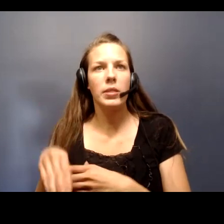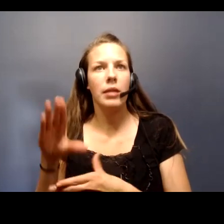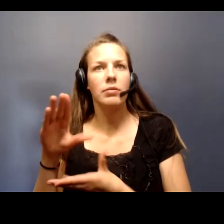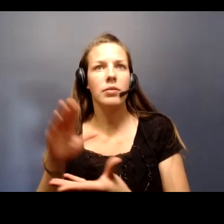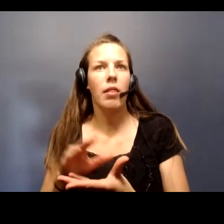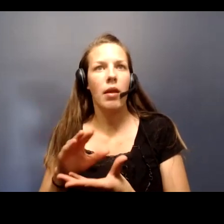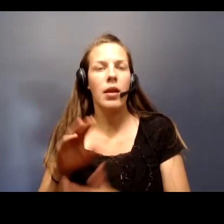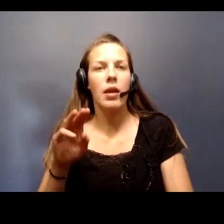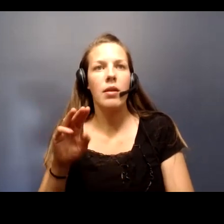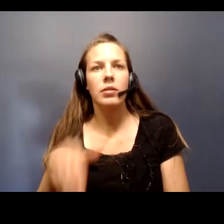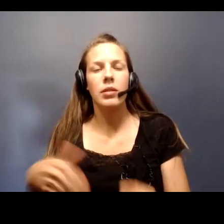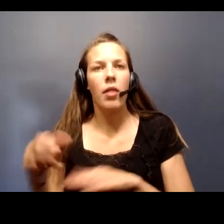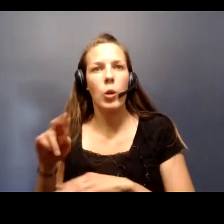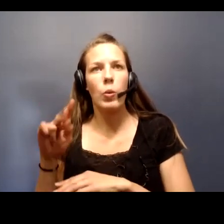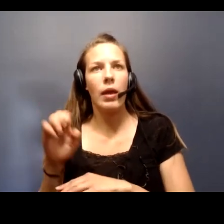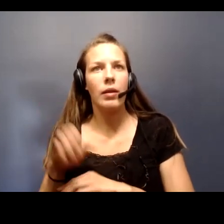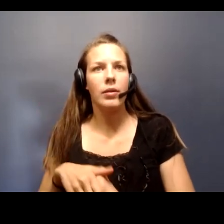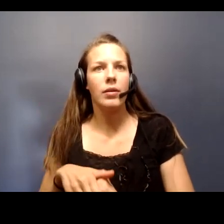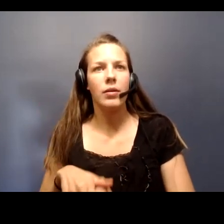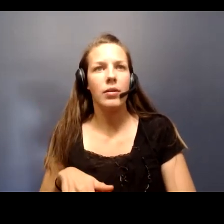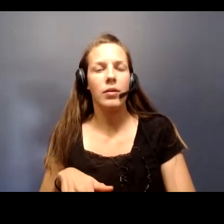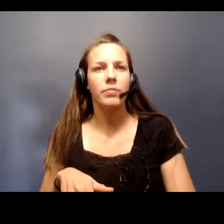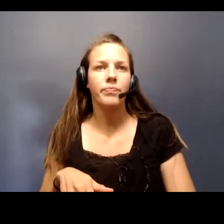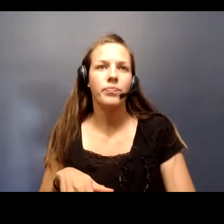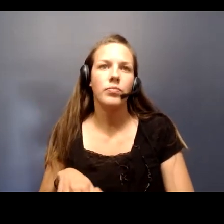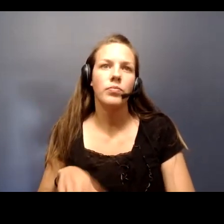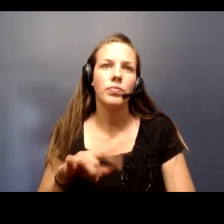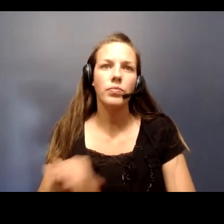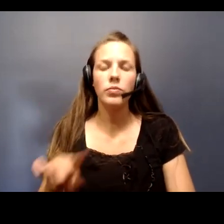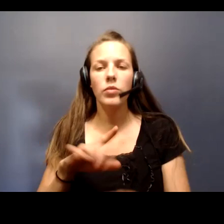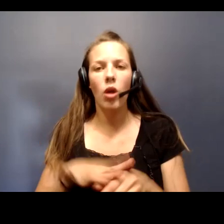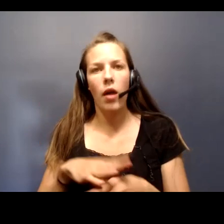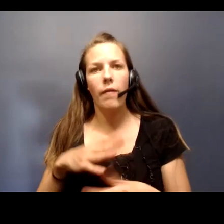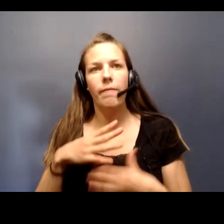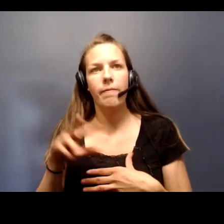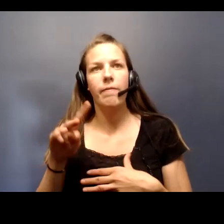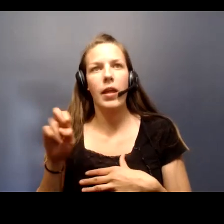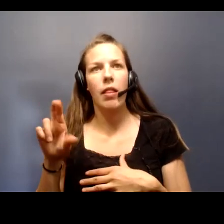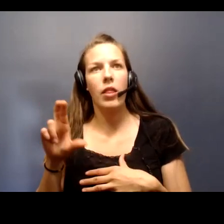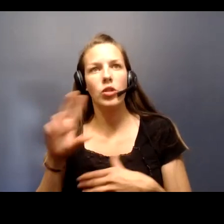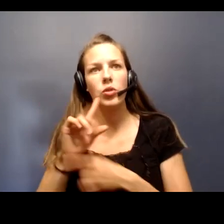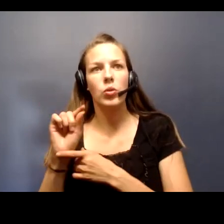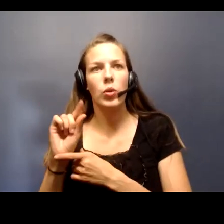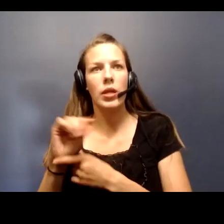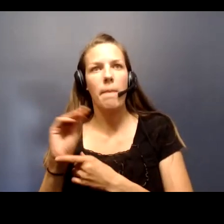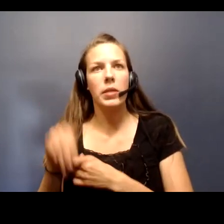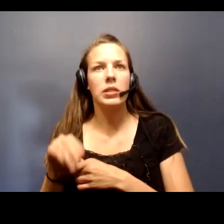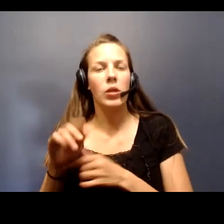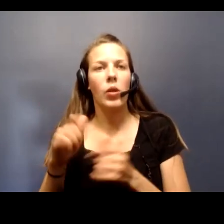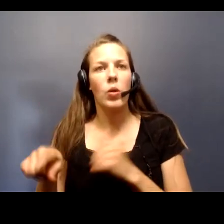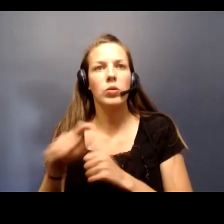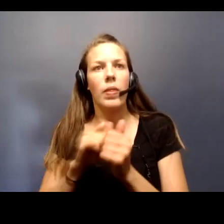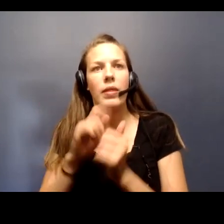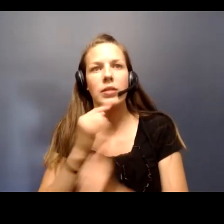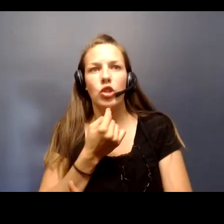mortality in those on ventilators and I think 20% in those with serious illness